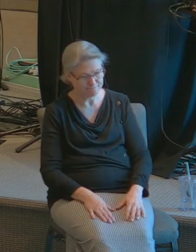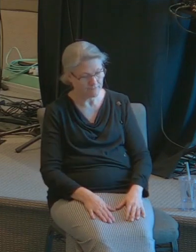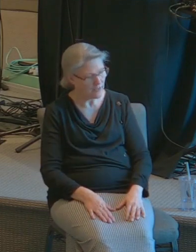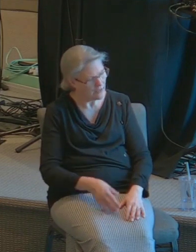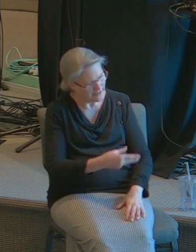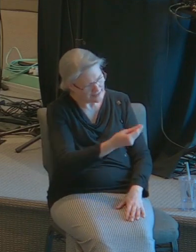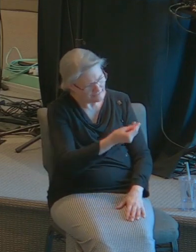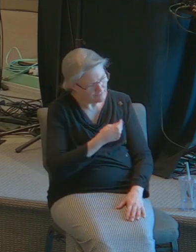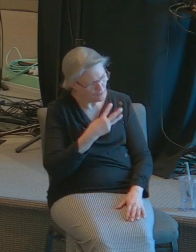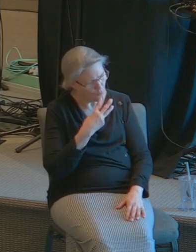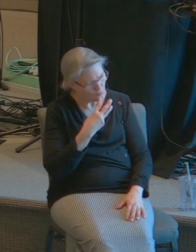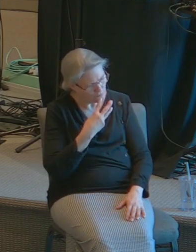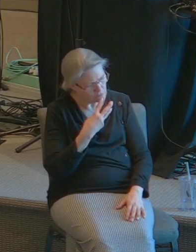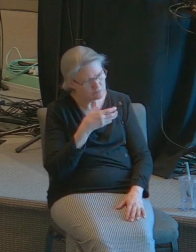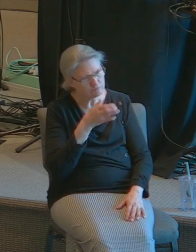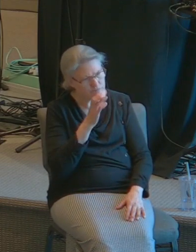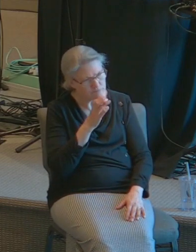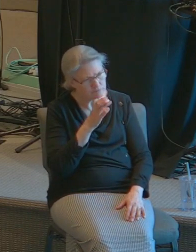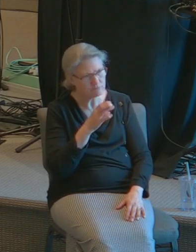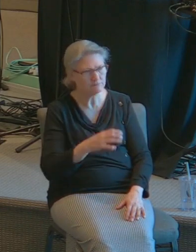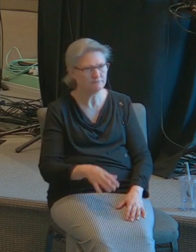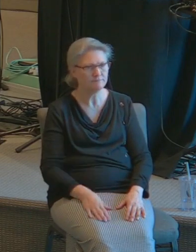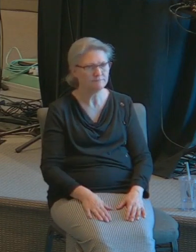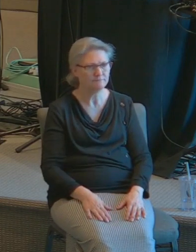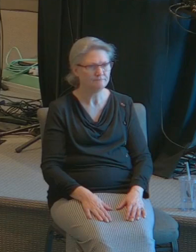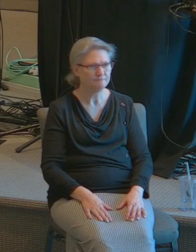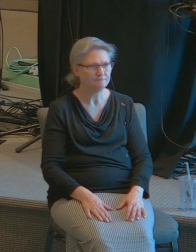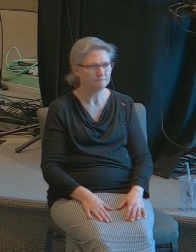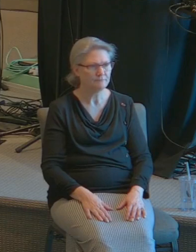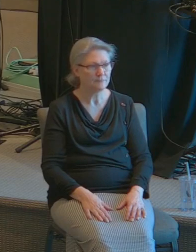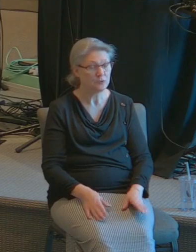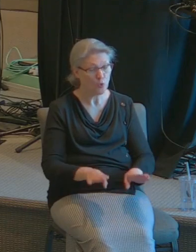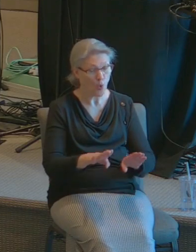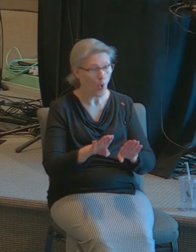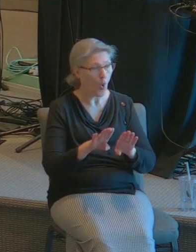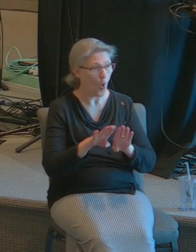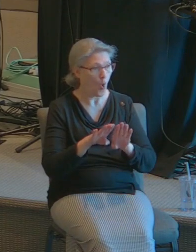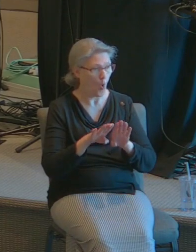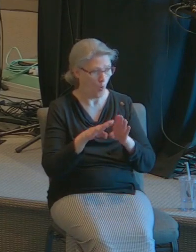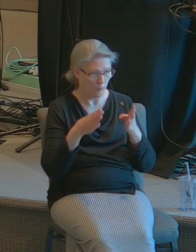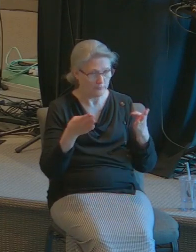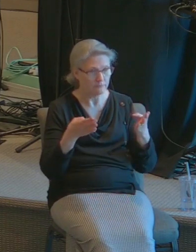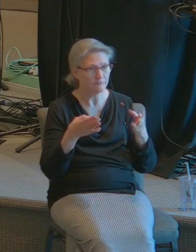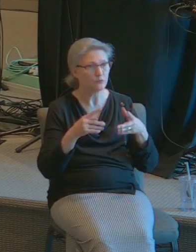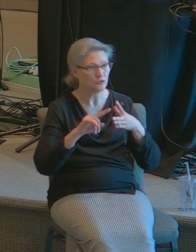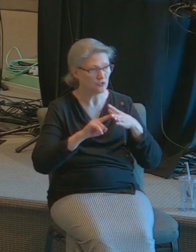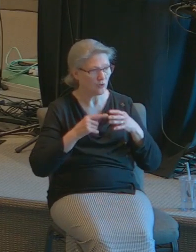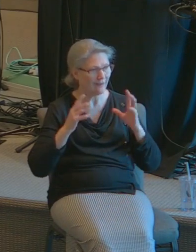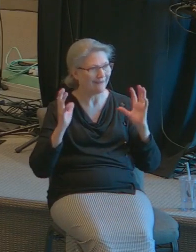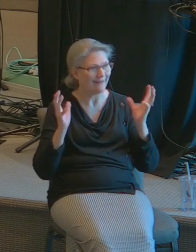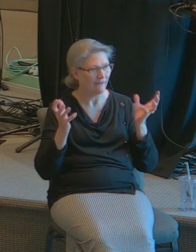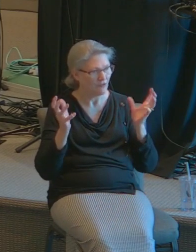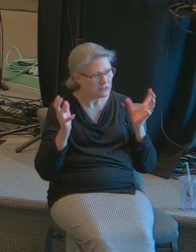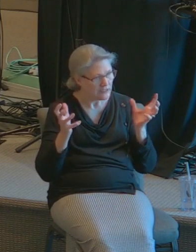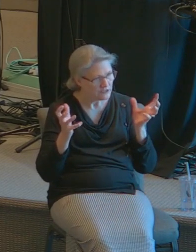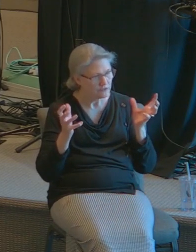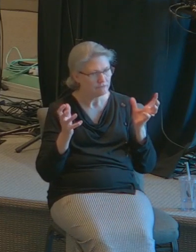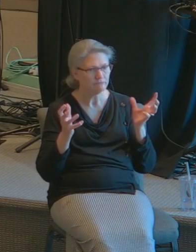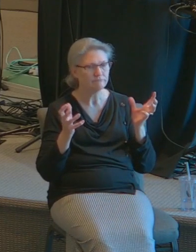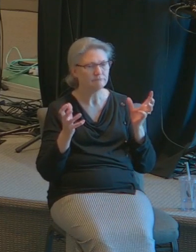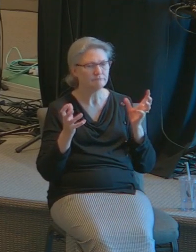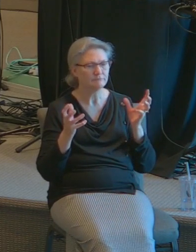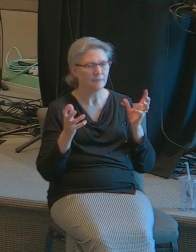you give me to drink in order to open the doors of conversation and here